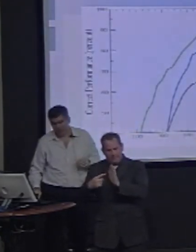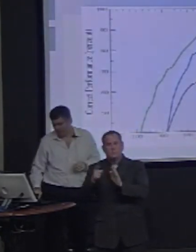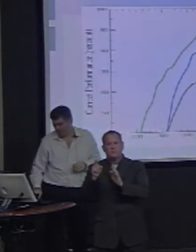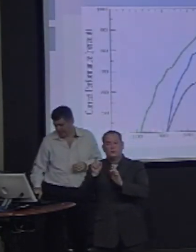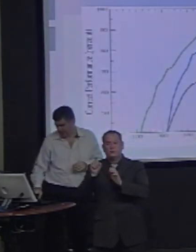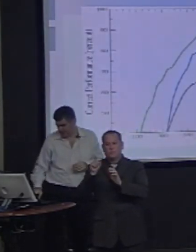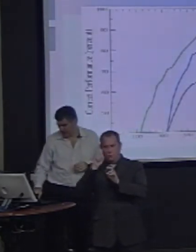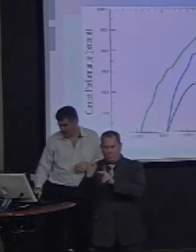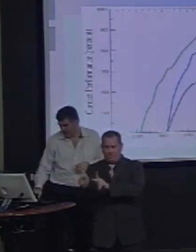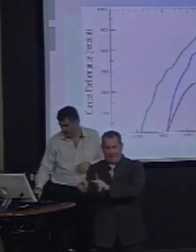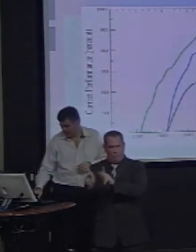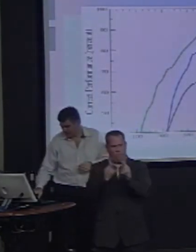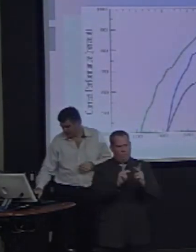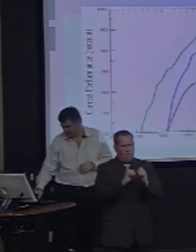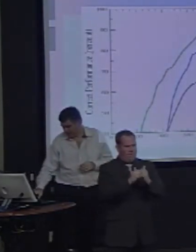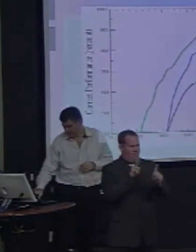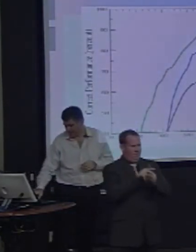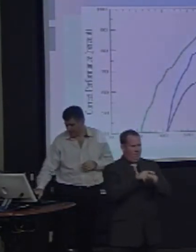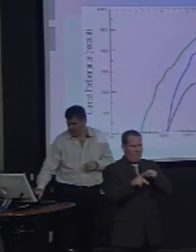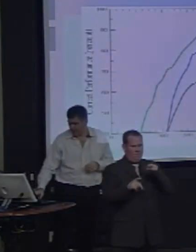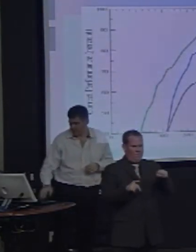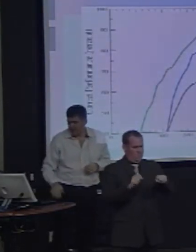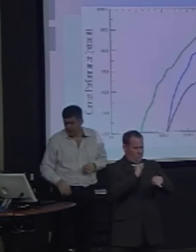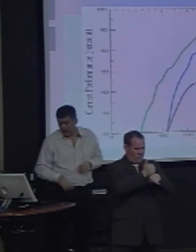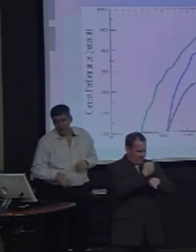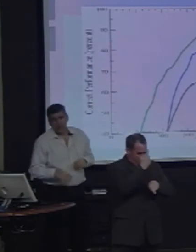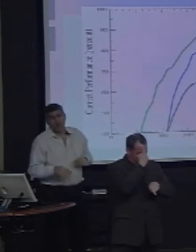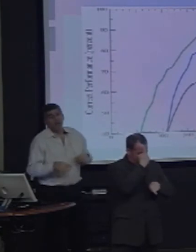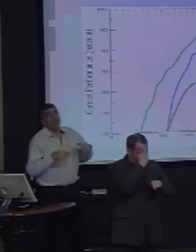I'll show you some evidence for how the model does that in a second.